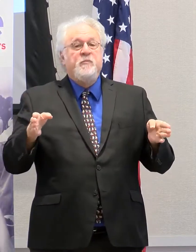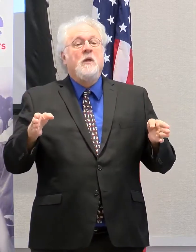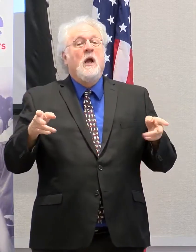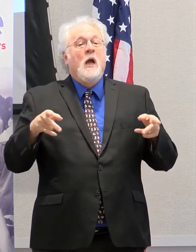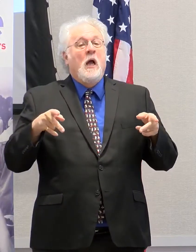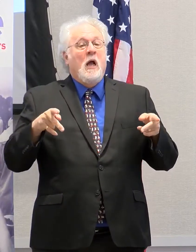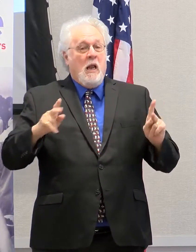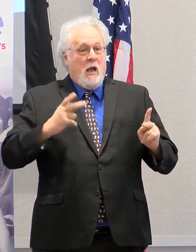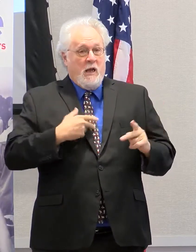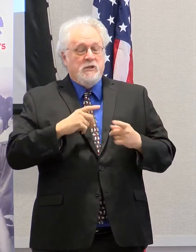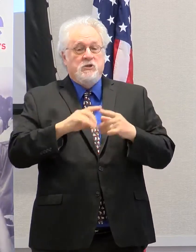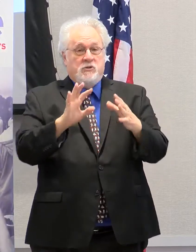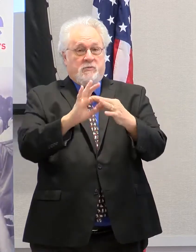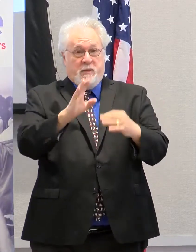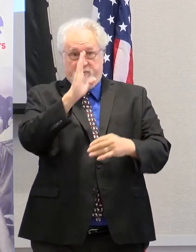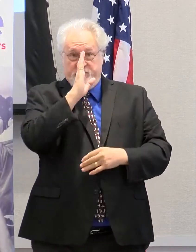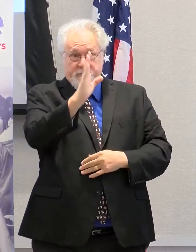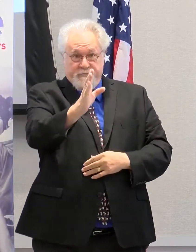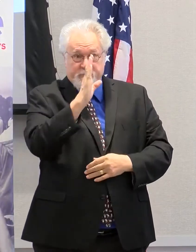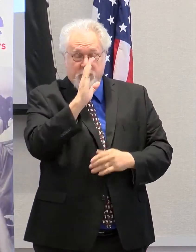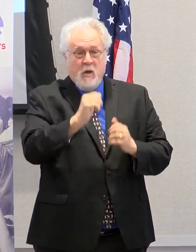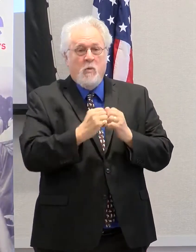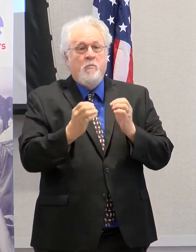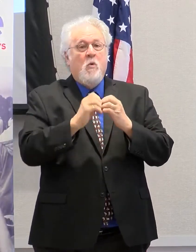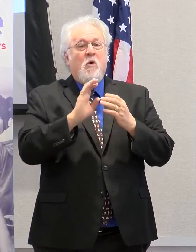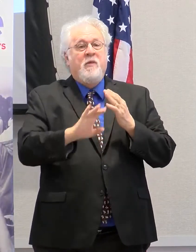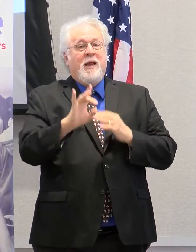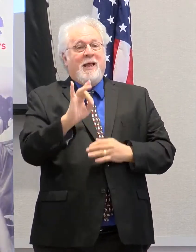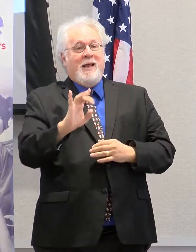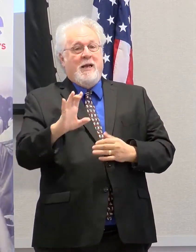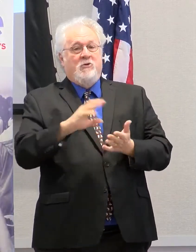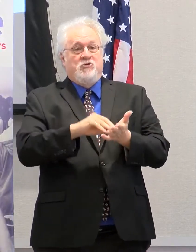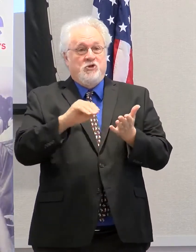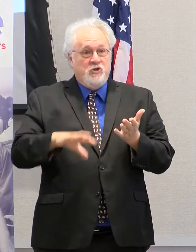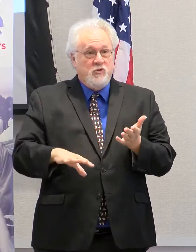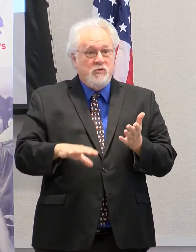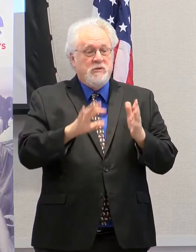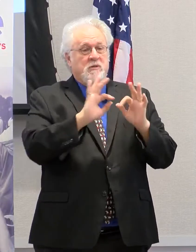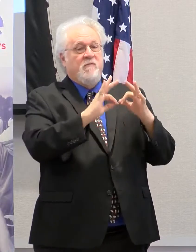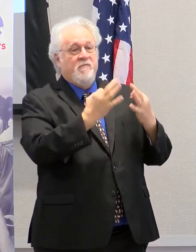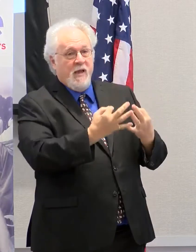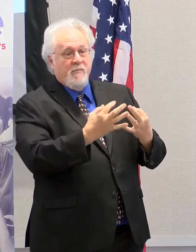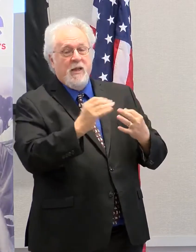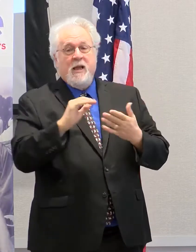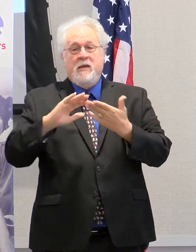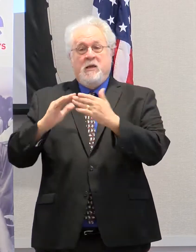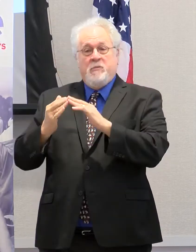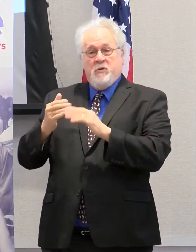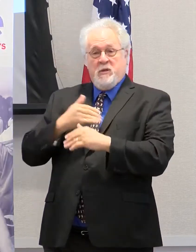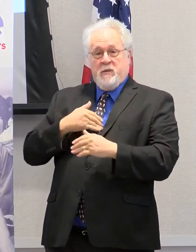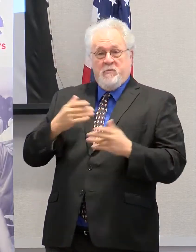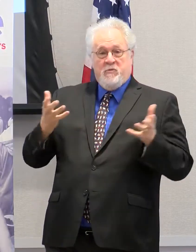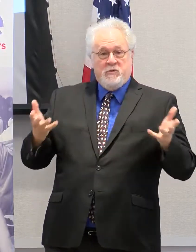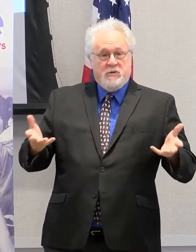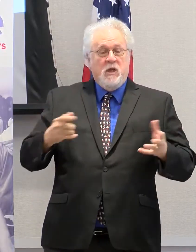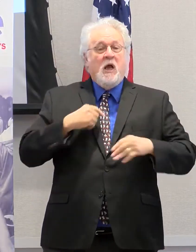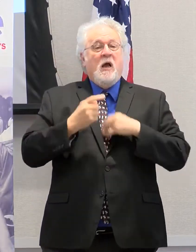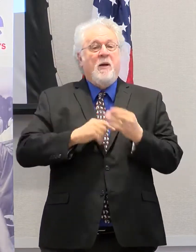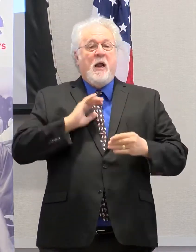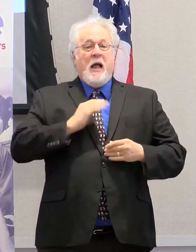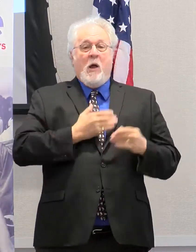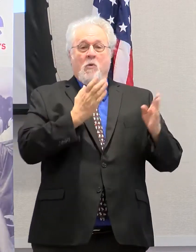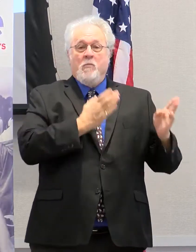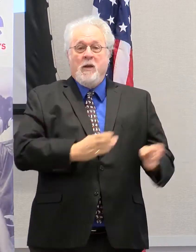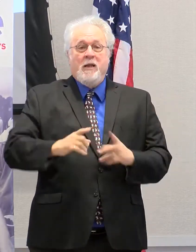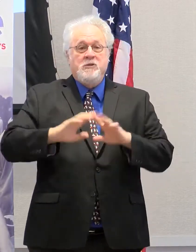us to speak directly with more than 800 students, families, and community members regarding our